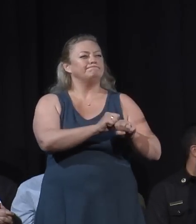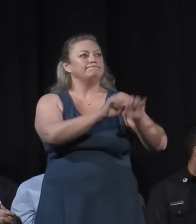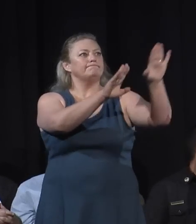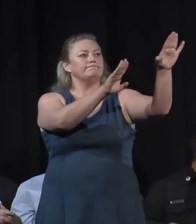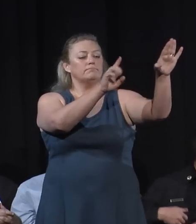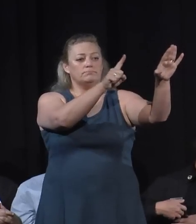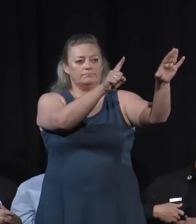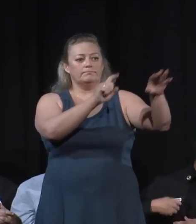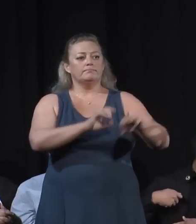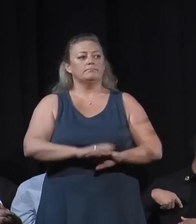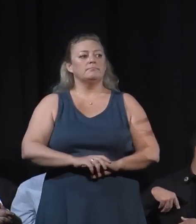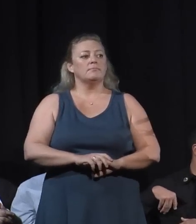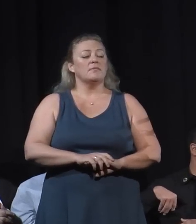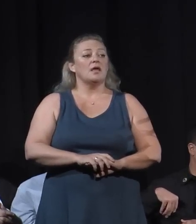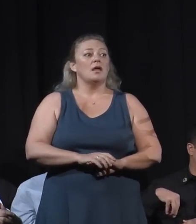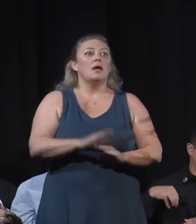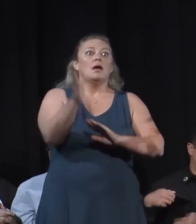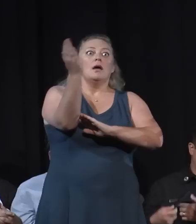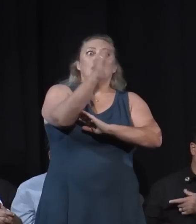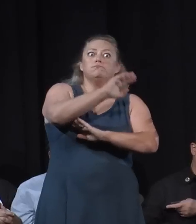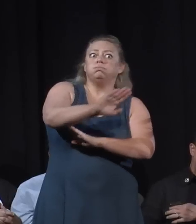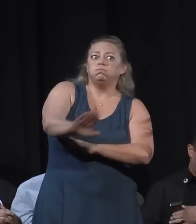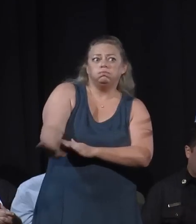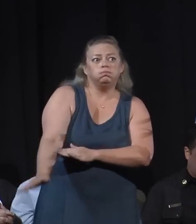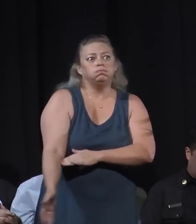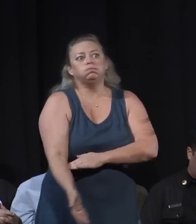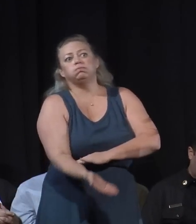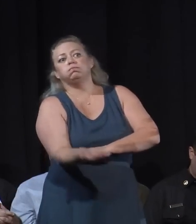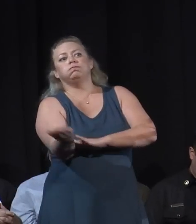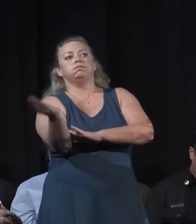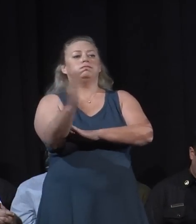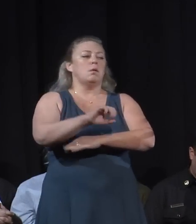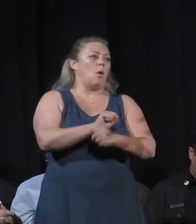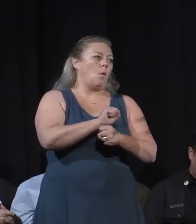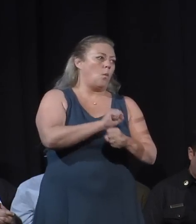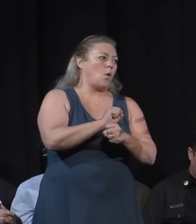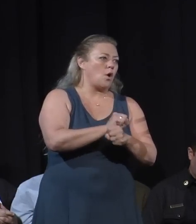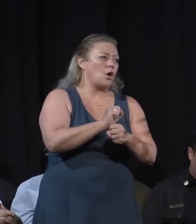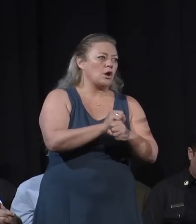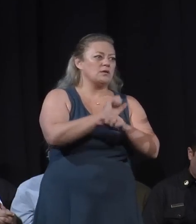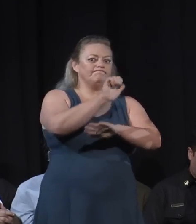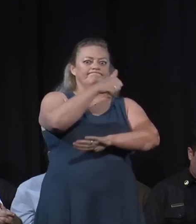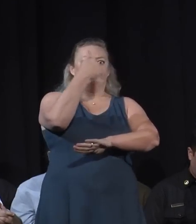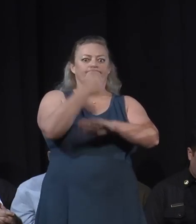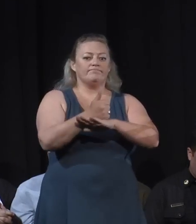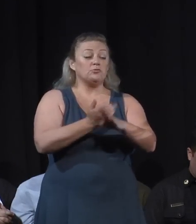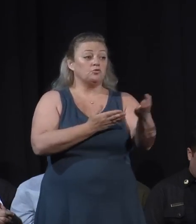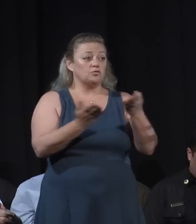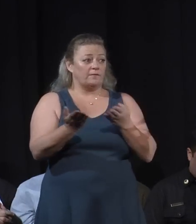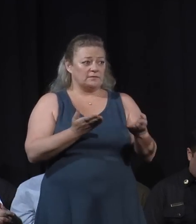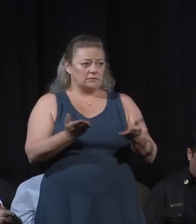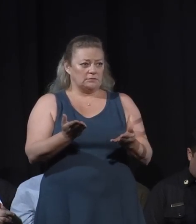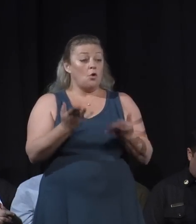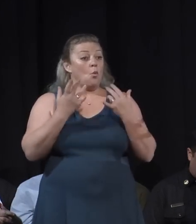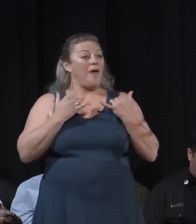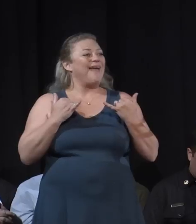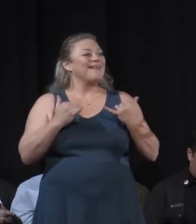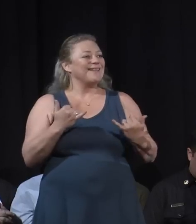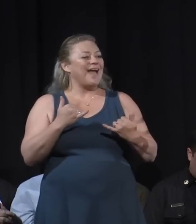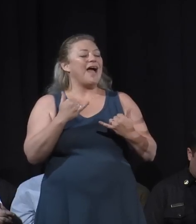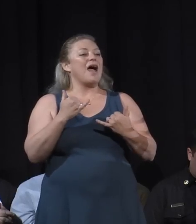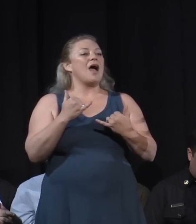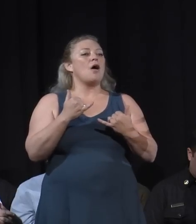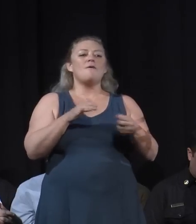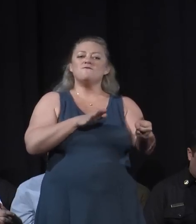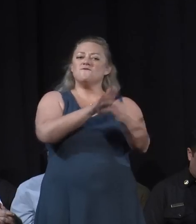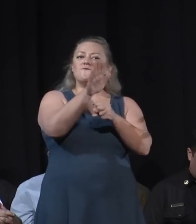Crews have been working around the clock to try to restore all service. Water and wastewater systems are currently fully operational and